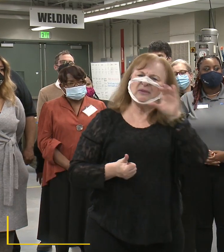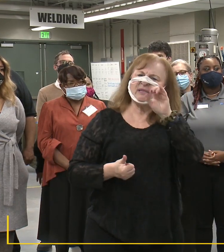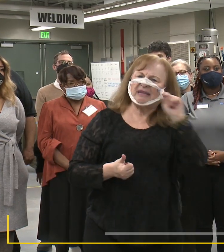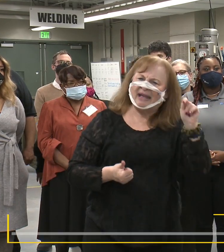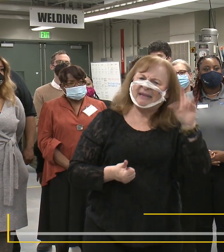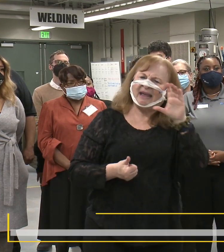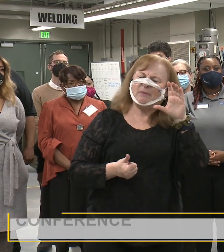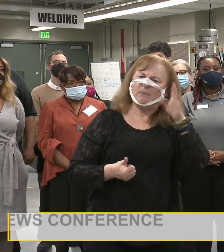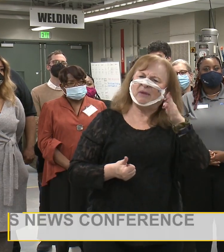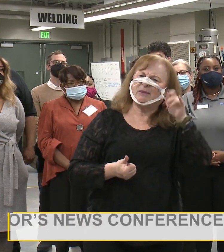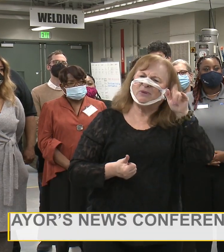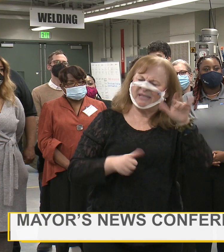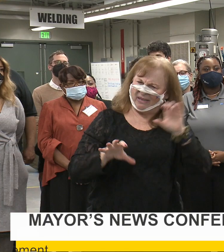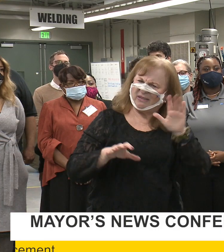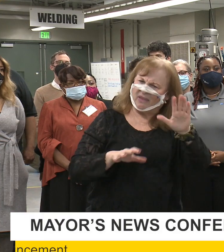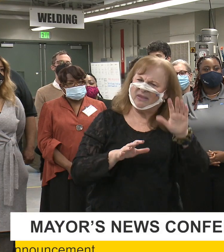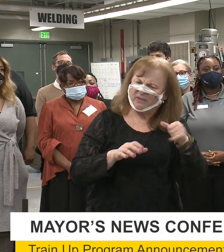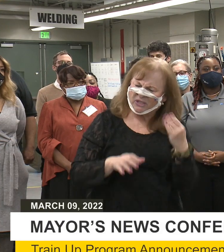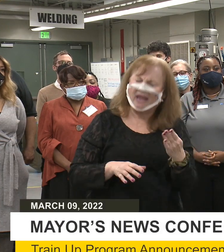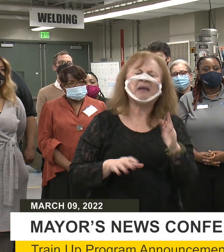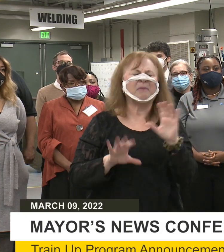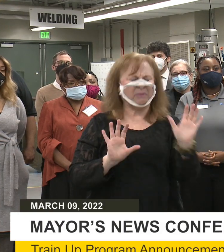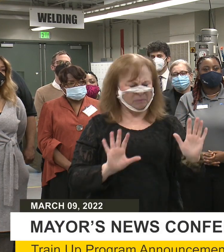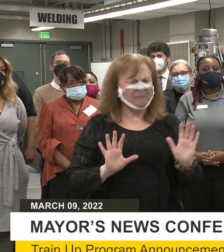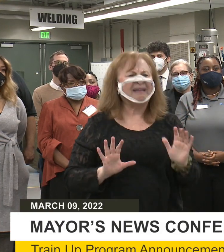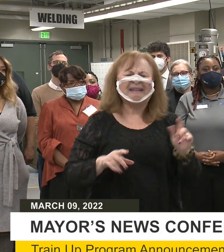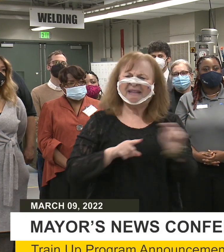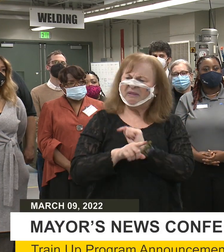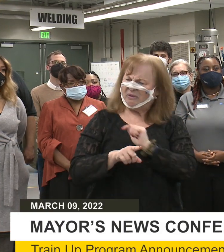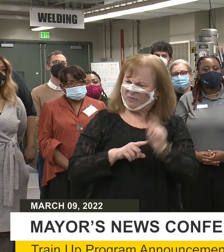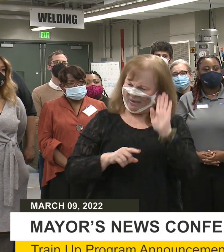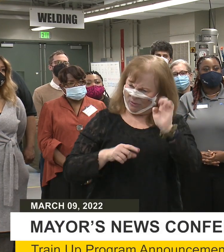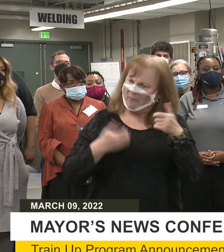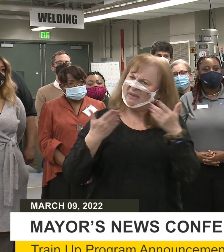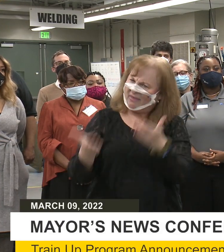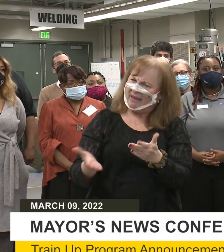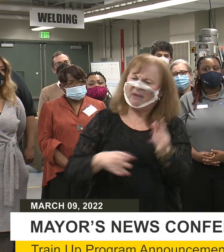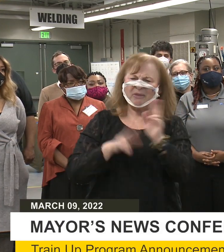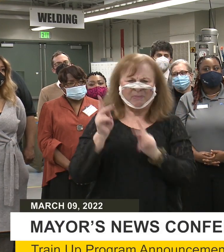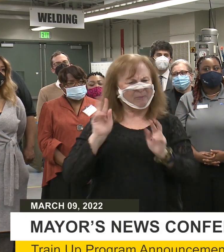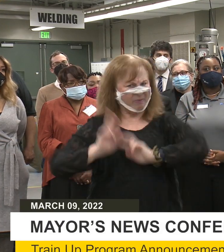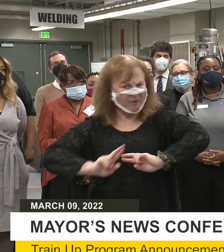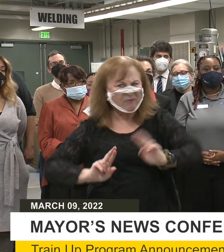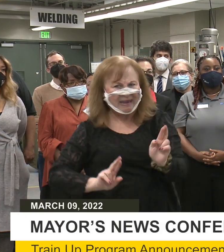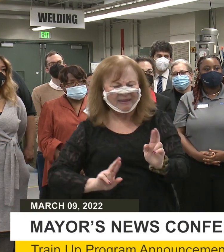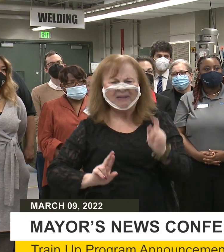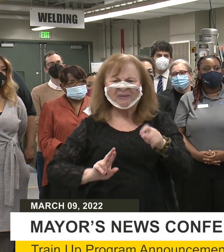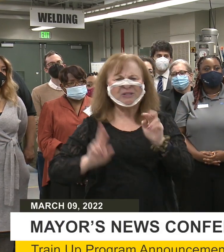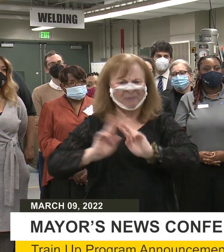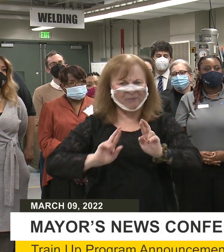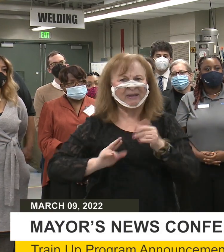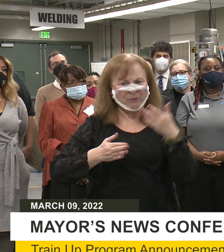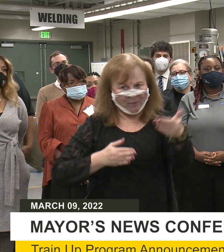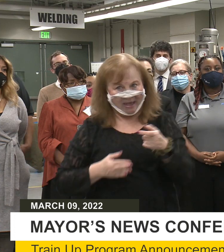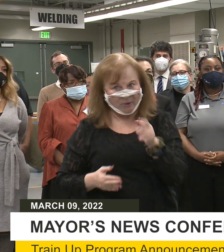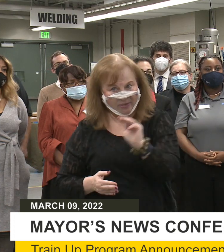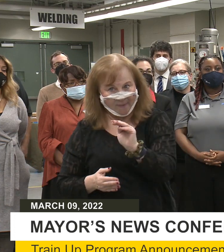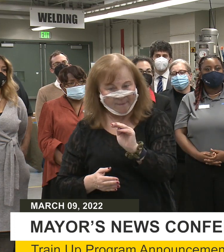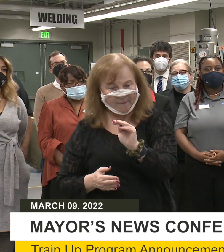city of Baltimore have done their role here. They've done their part. The training is going to be there. The people are going to be ready. And we should be ready to hire them.